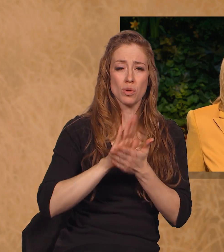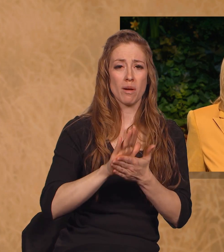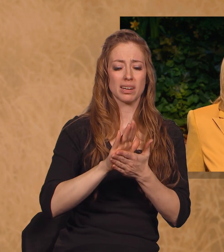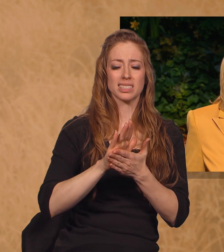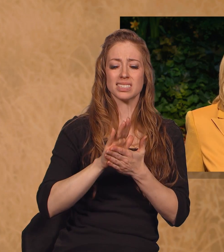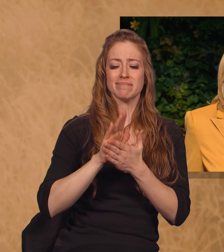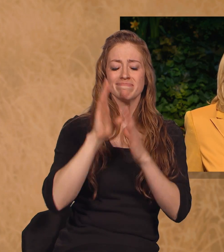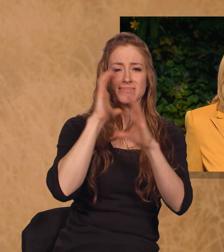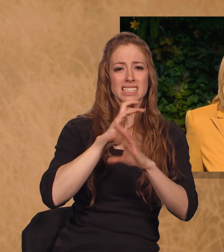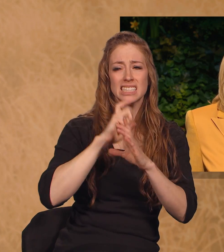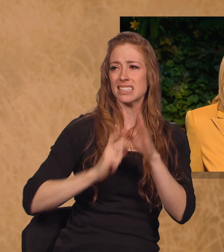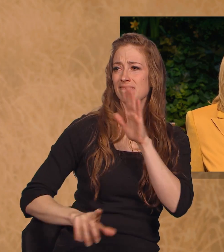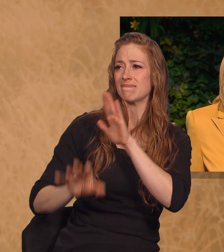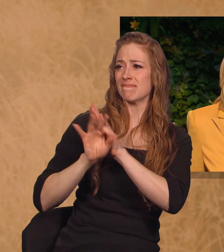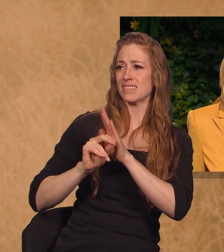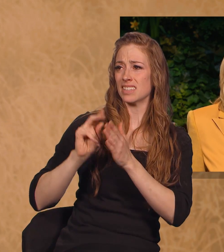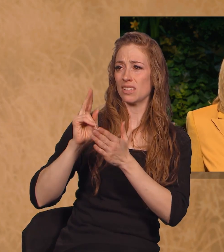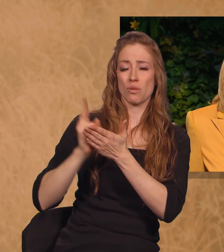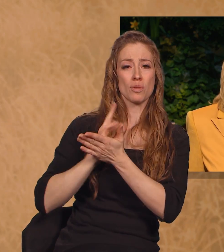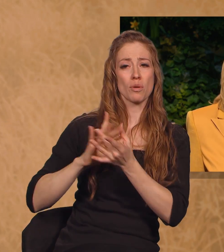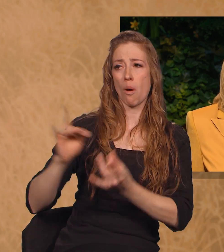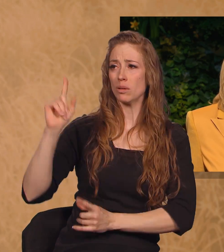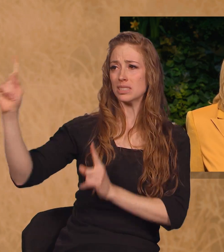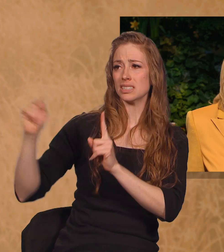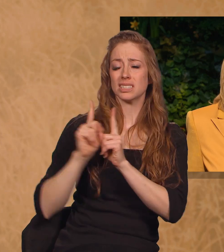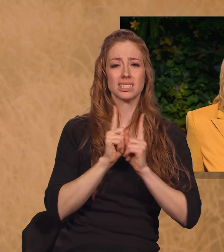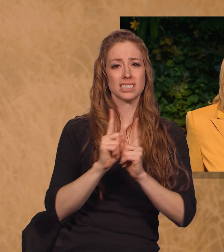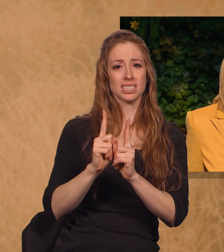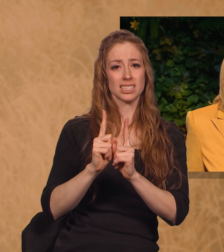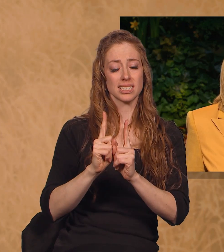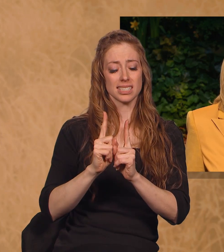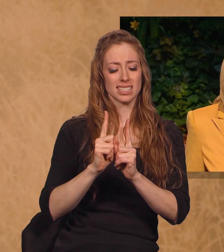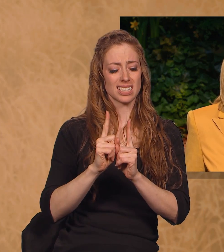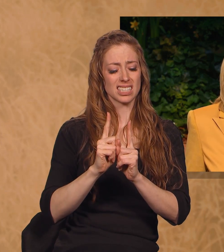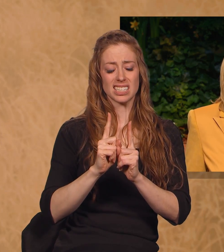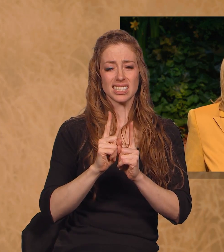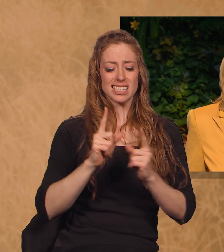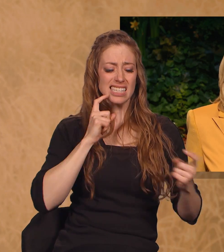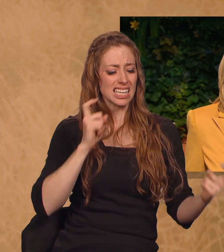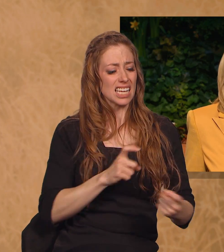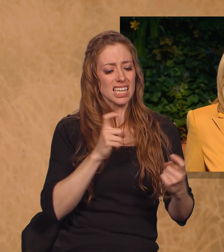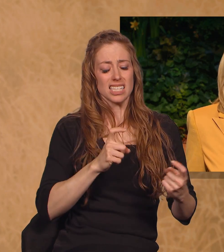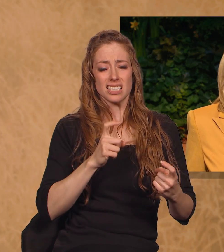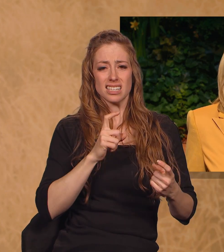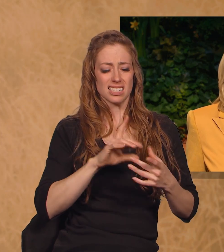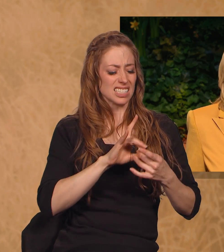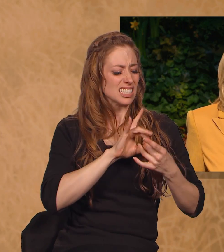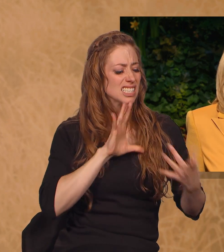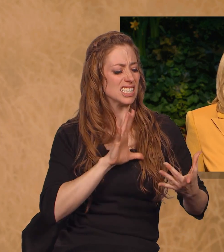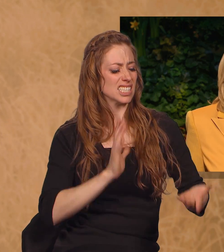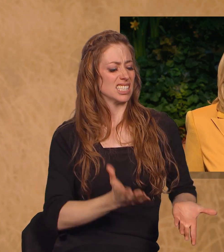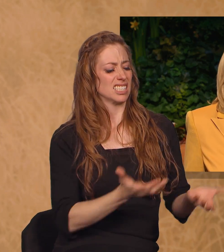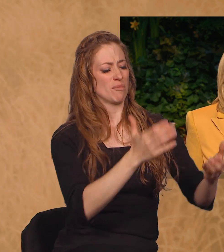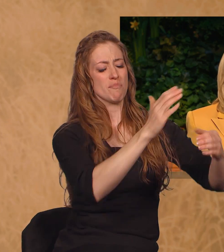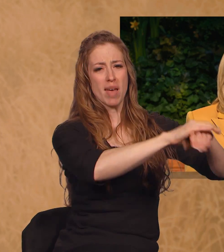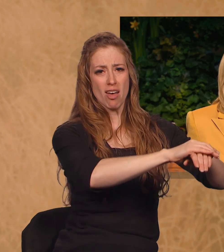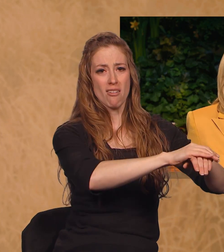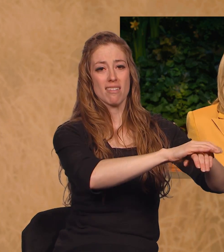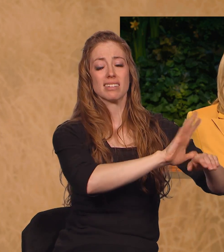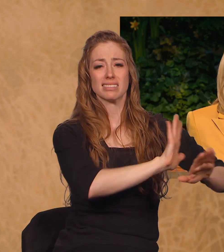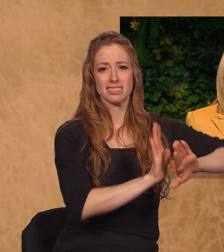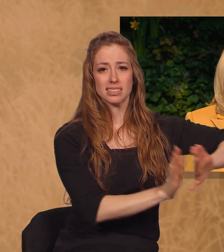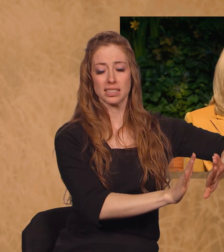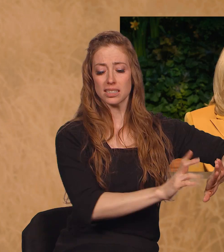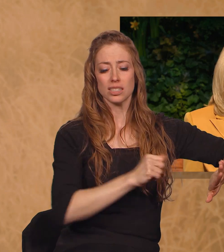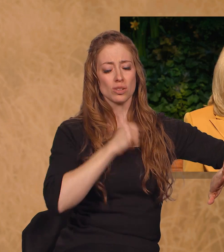the companionship of the Holy Ghost Bury your sins and transgressions Maintain your focus And don't let the fog of